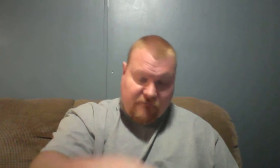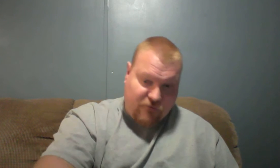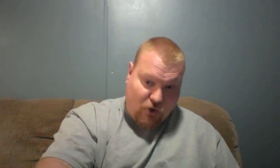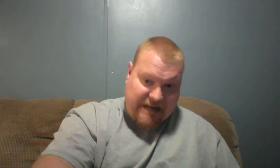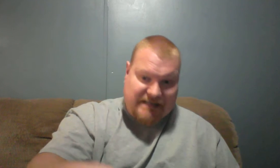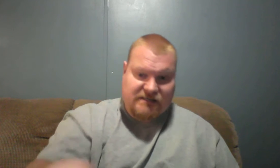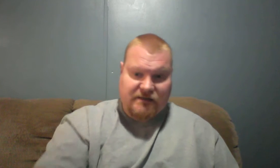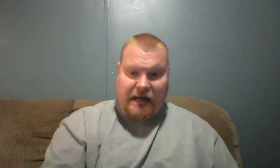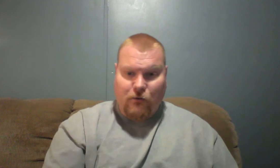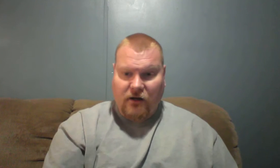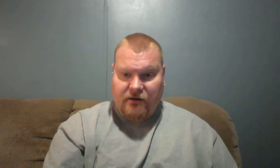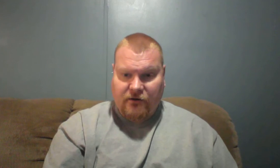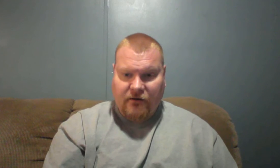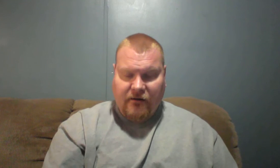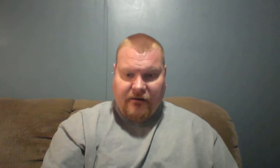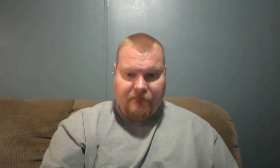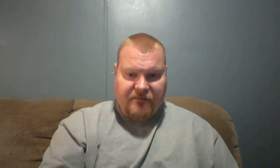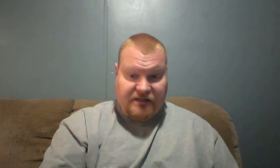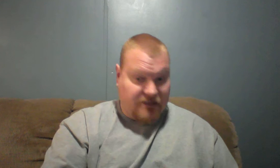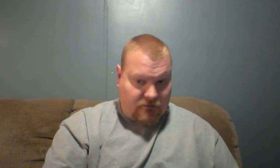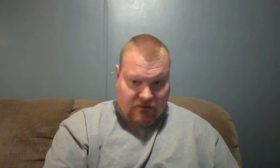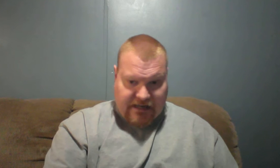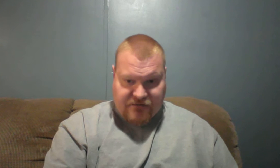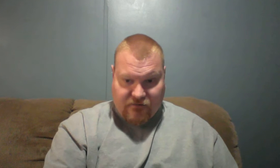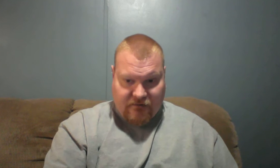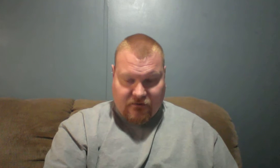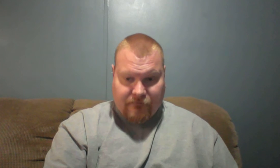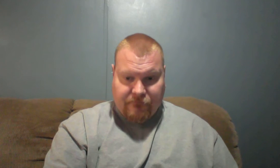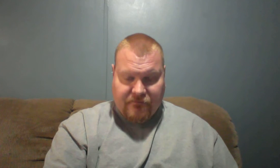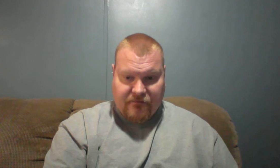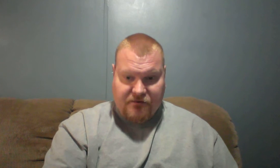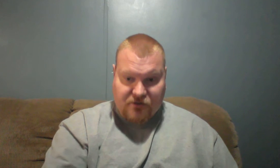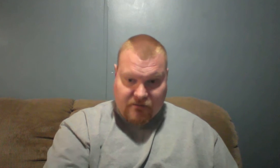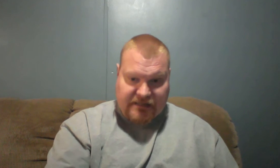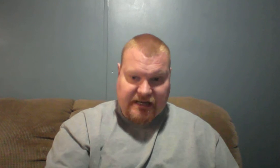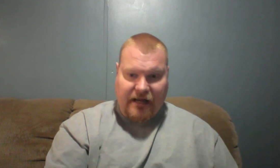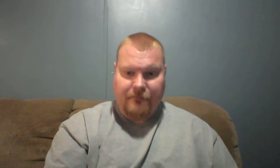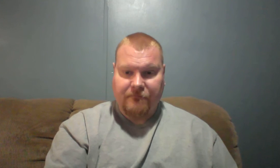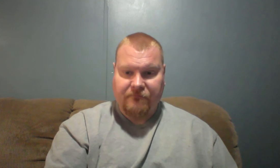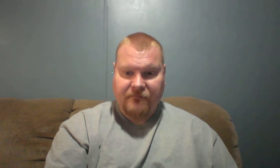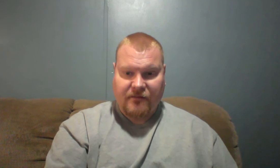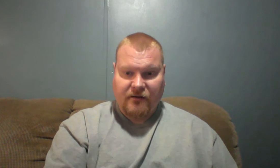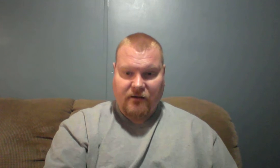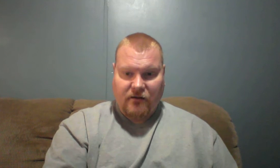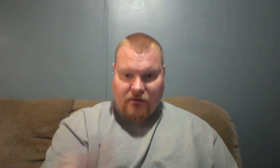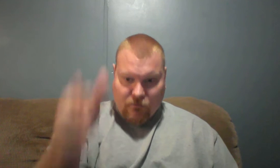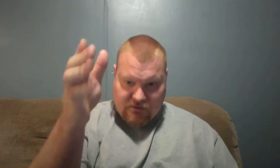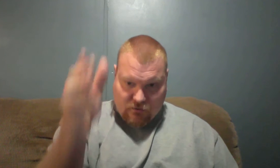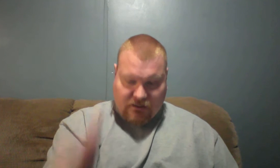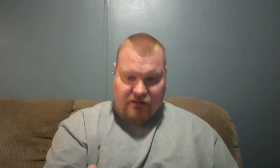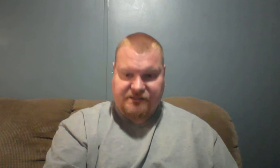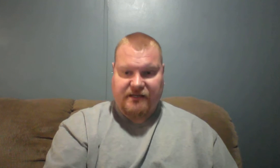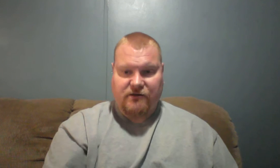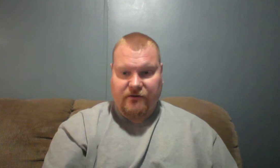grace that we're under is not going to last forever. There's going to be a time when the Lord calls an end to it.